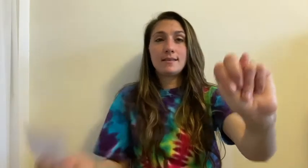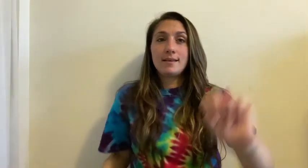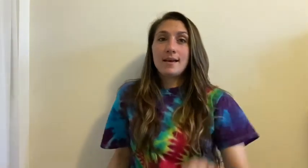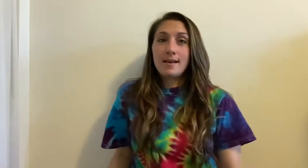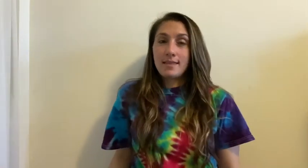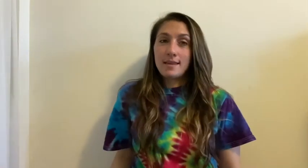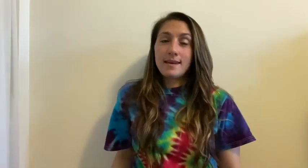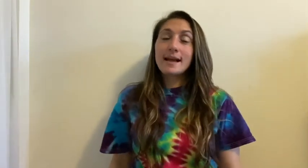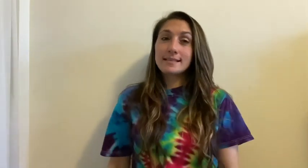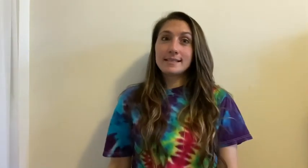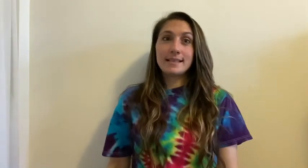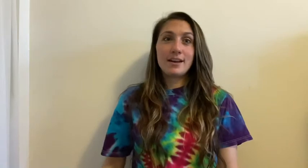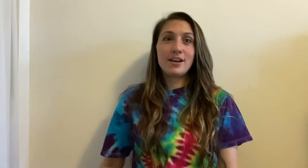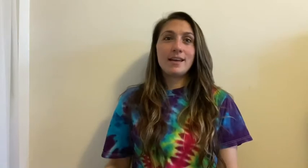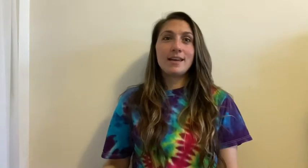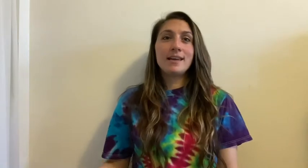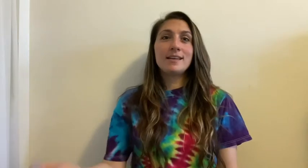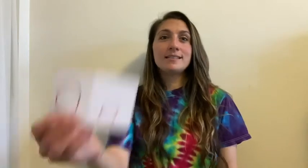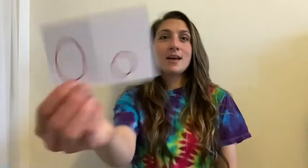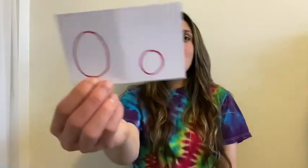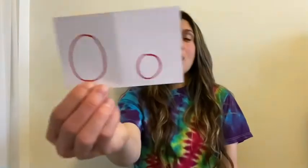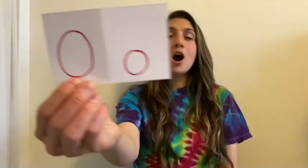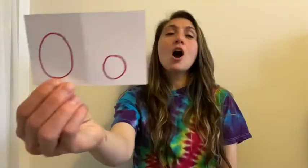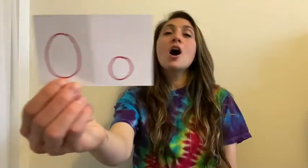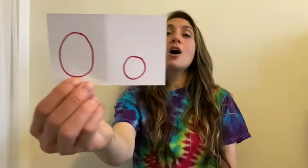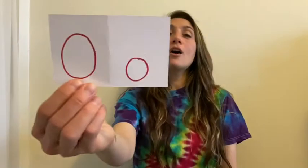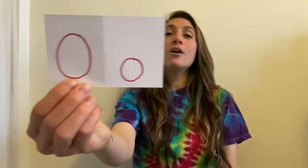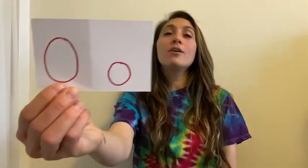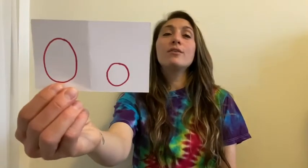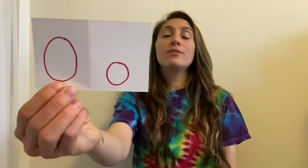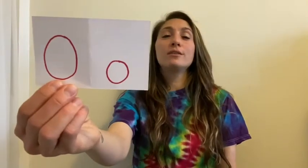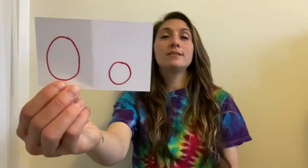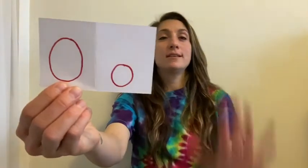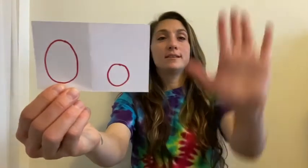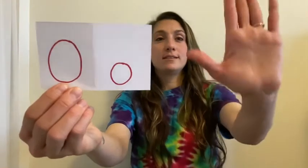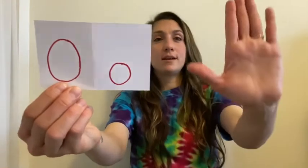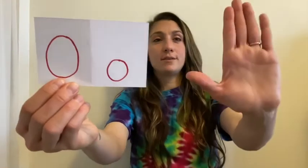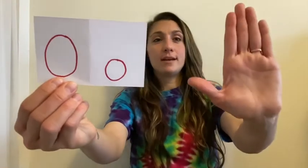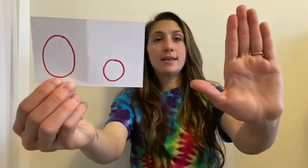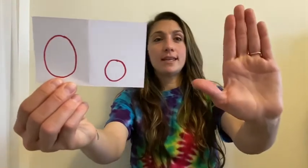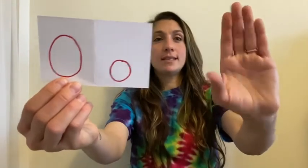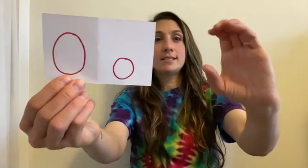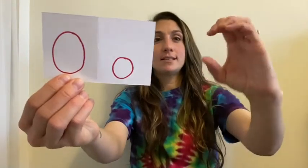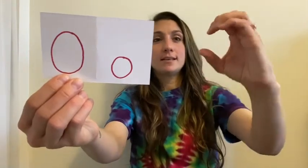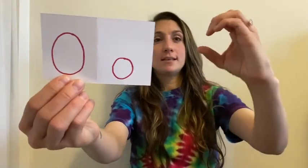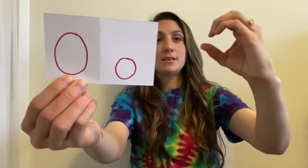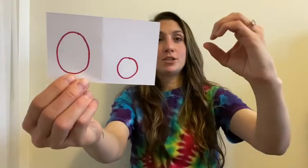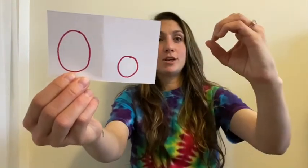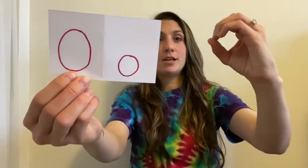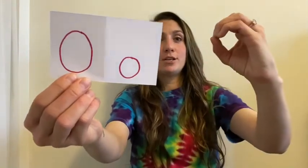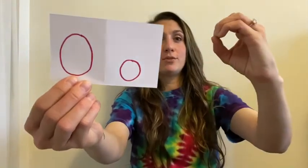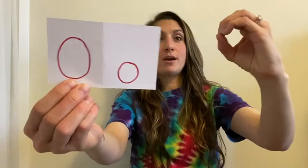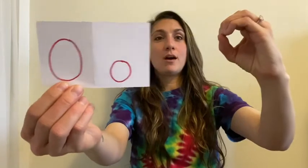The next letter is O. Start with your hand like this, turn it into an O.